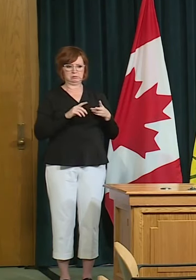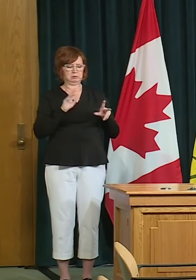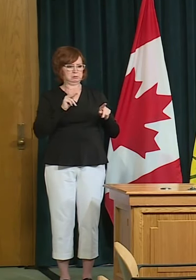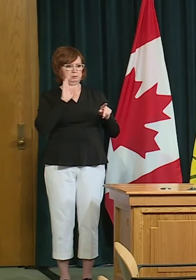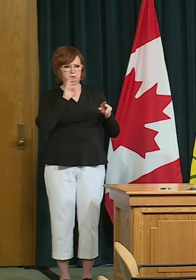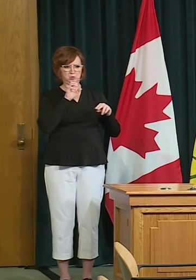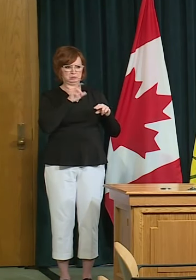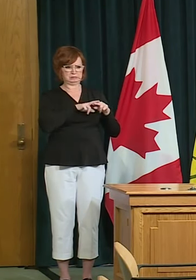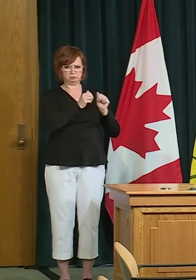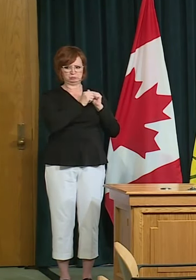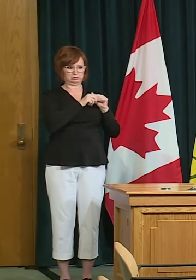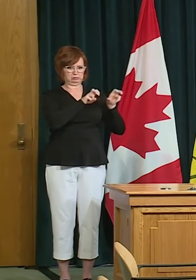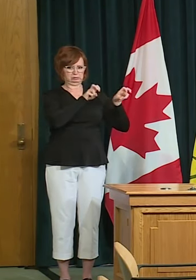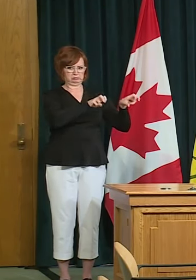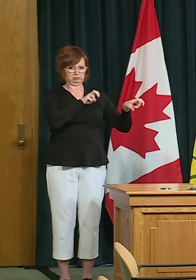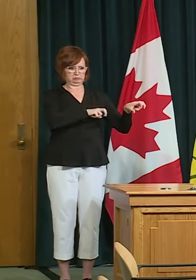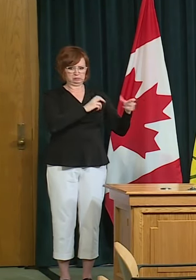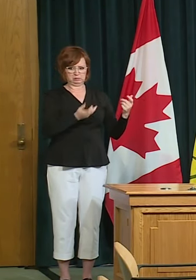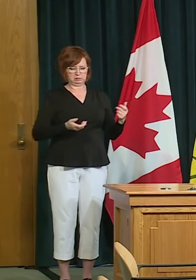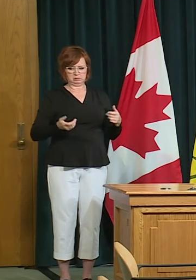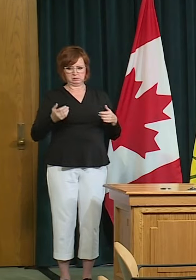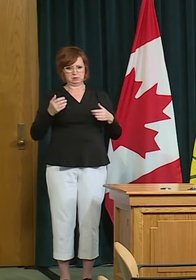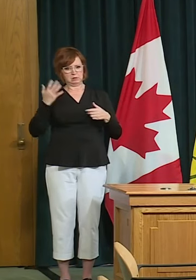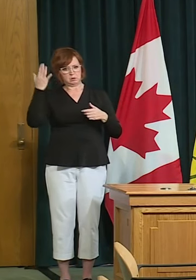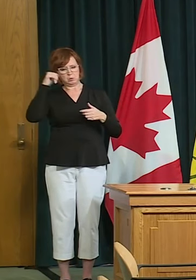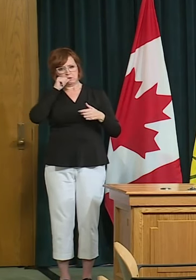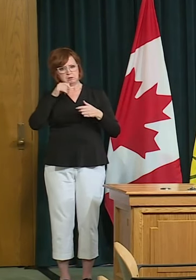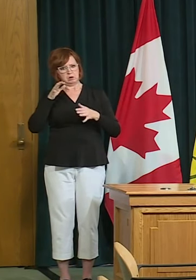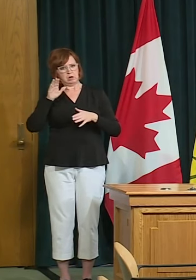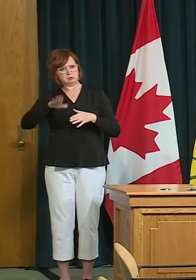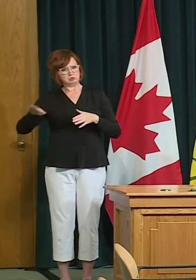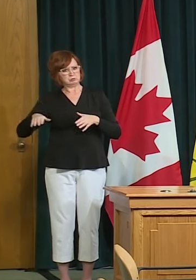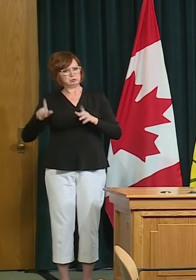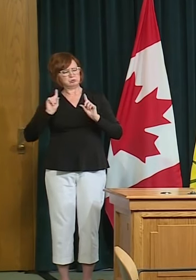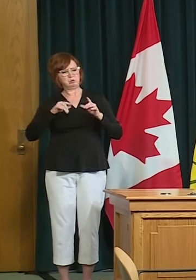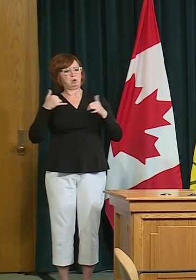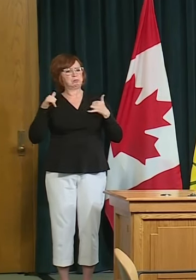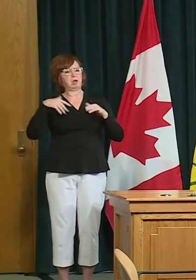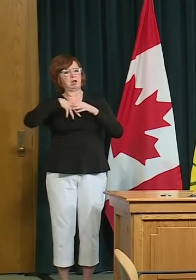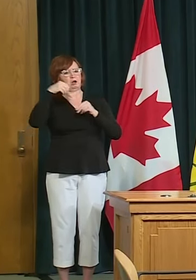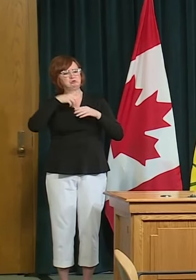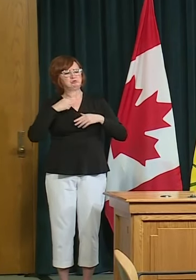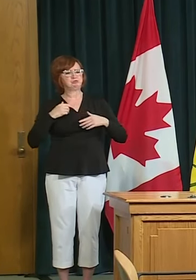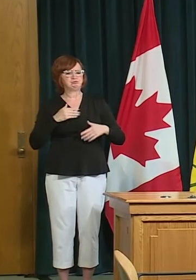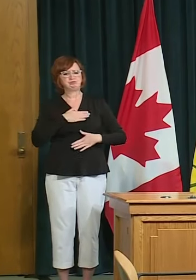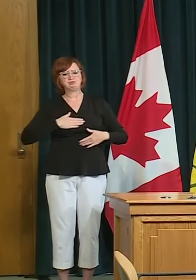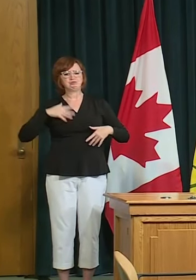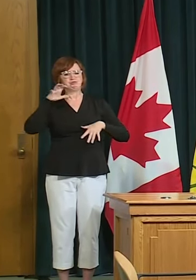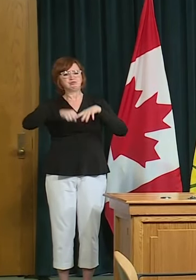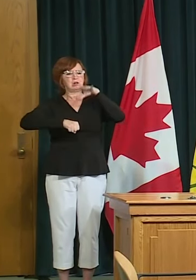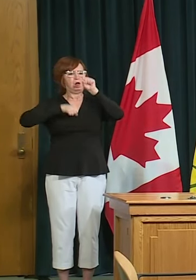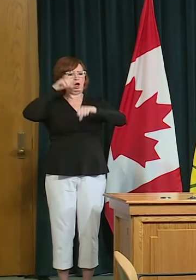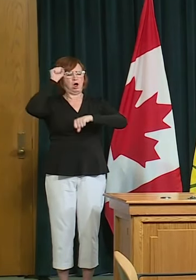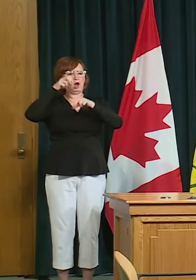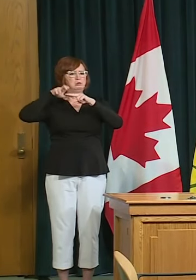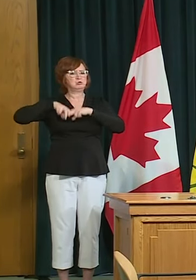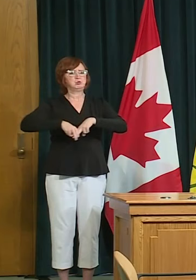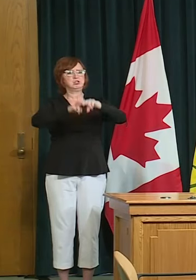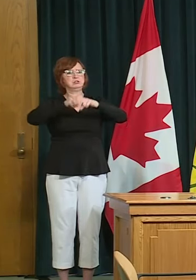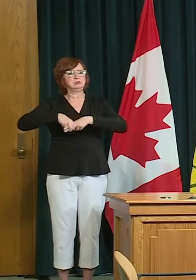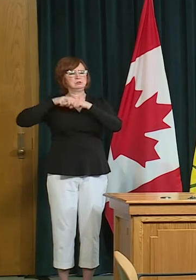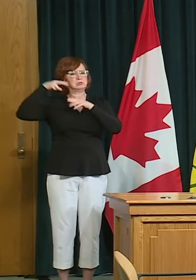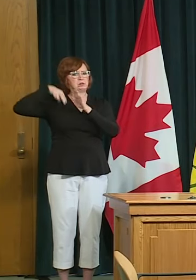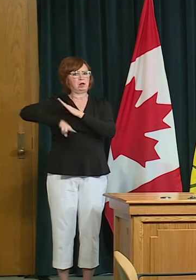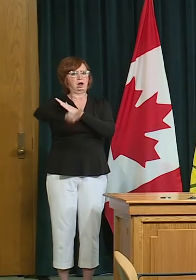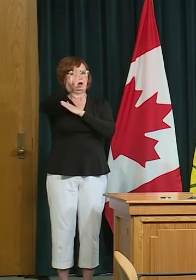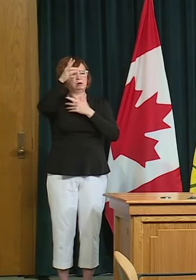anyway uh they feel for whatever reason that children are being sort of singled out and unfairly because right now they've been off longer than they actually would have